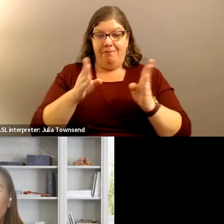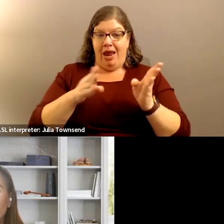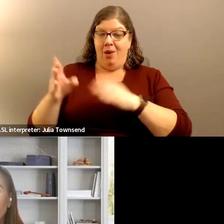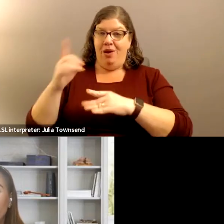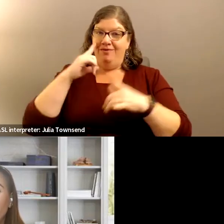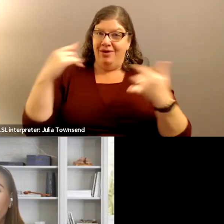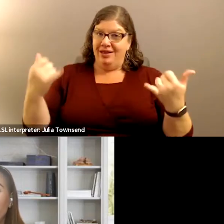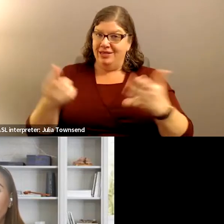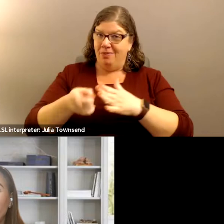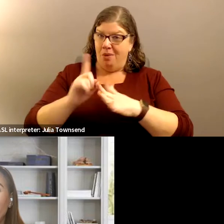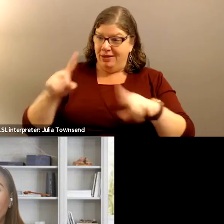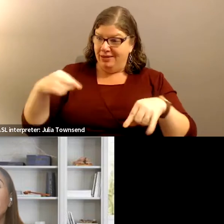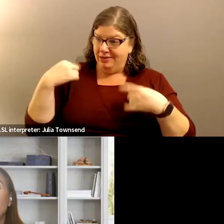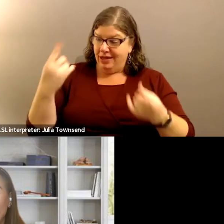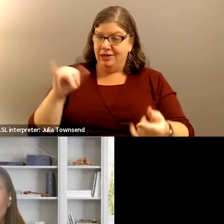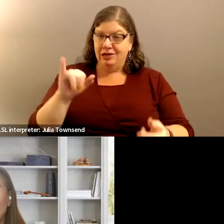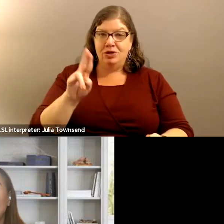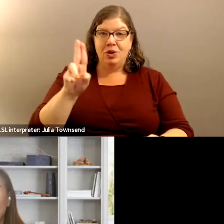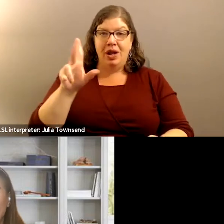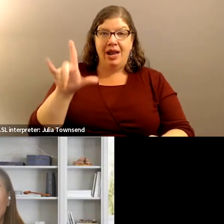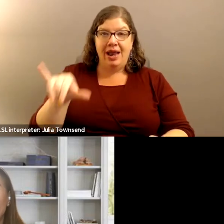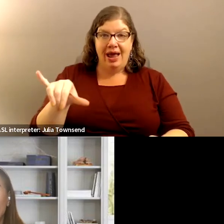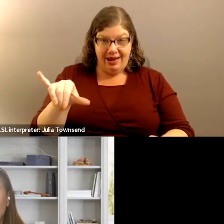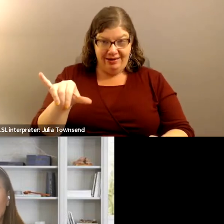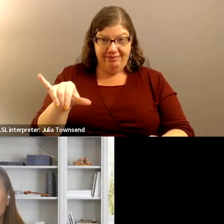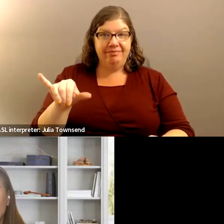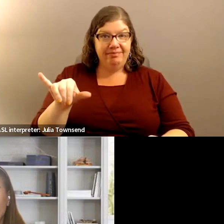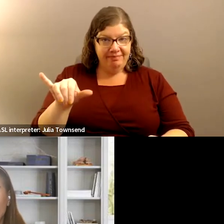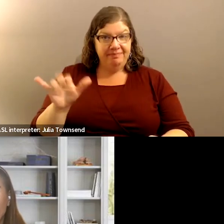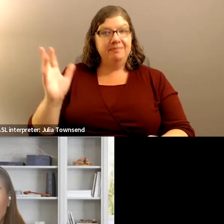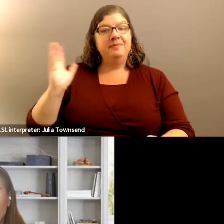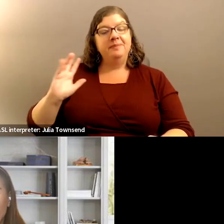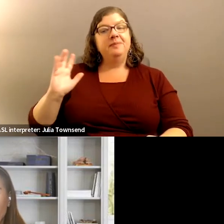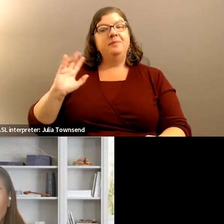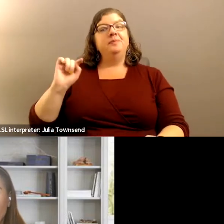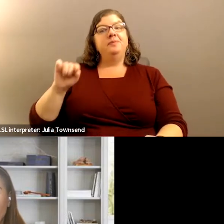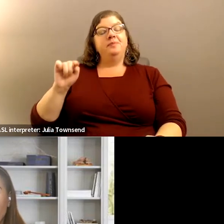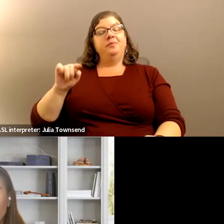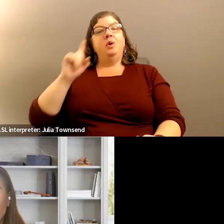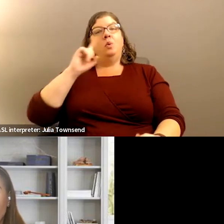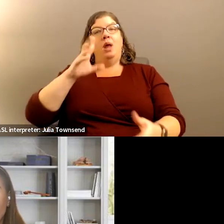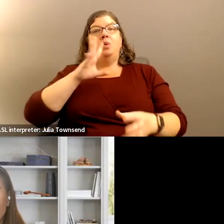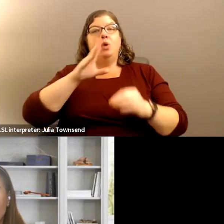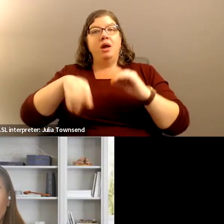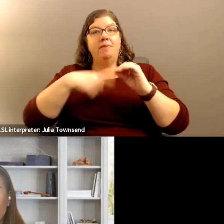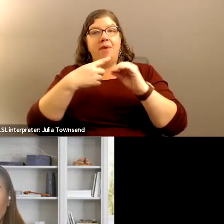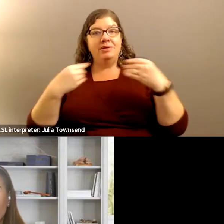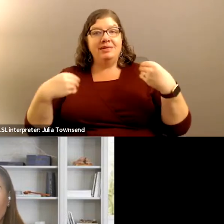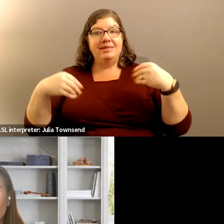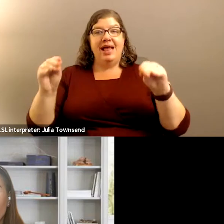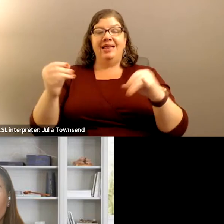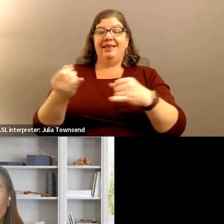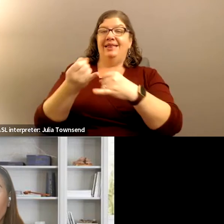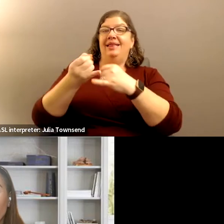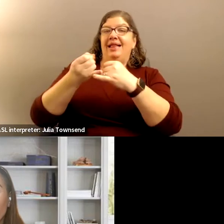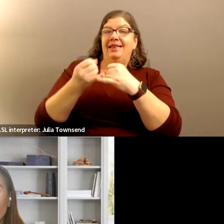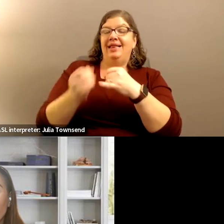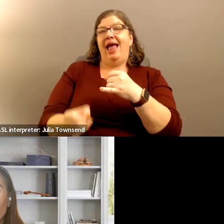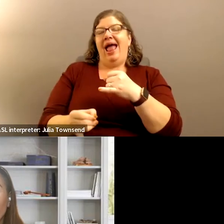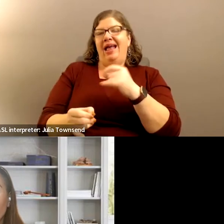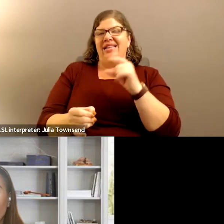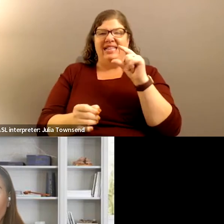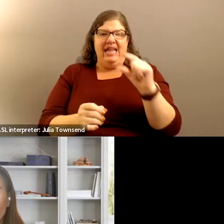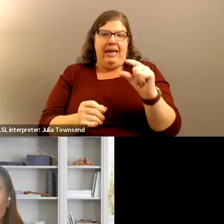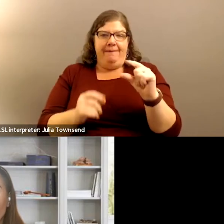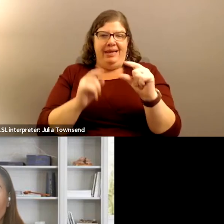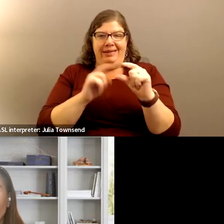moment since July, at which time we have been talking about selling the last little